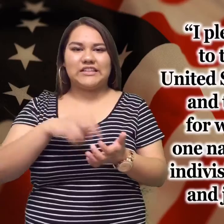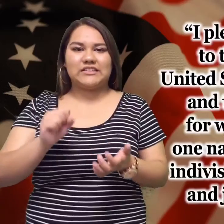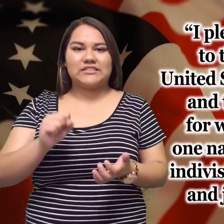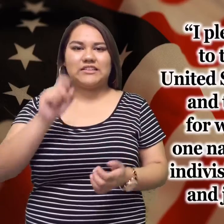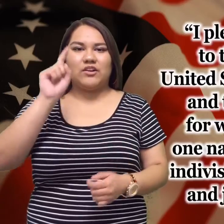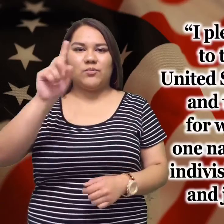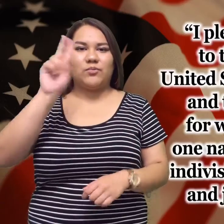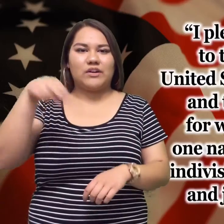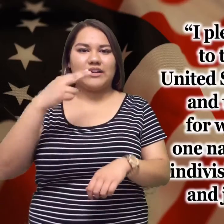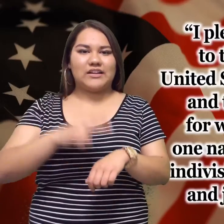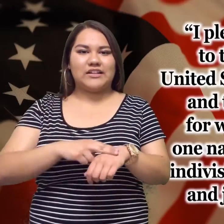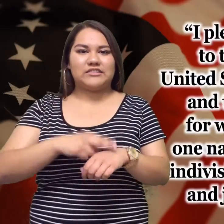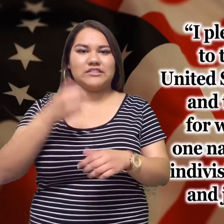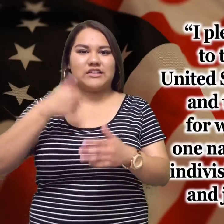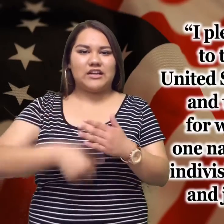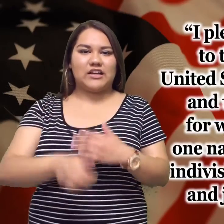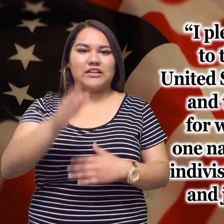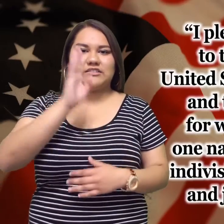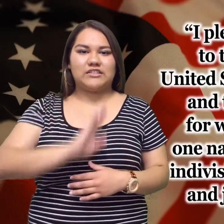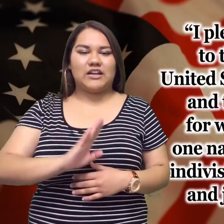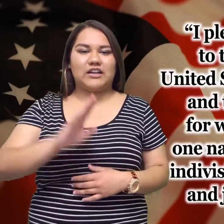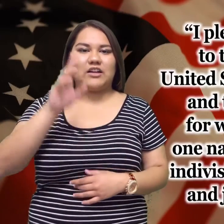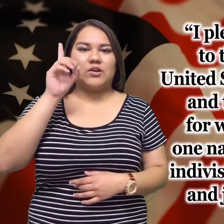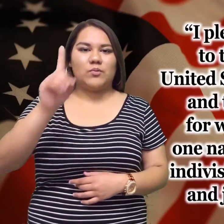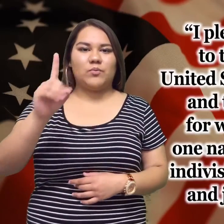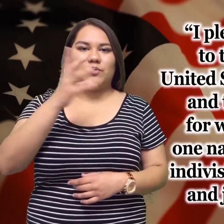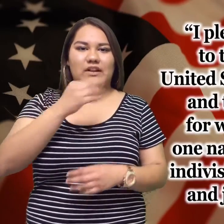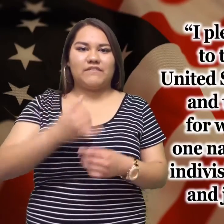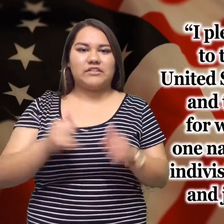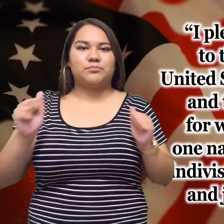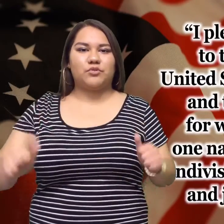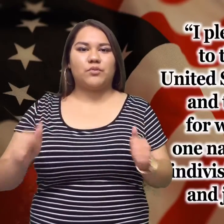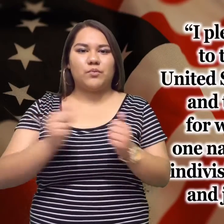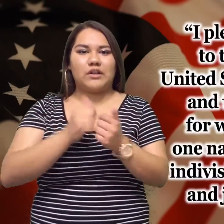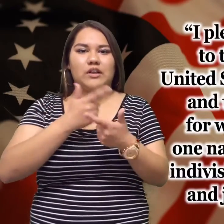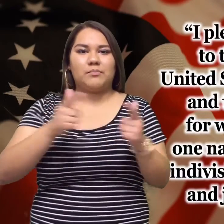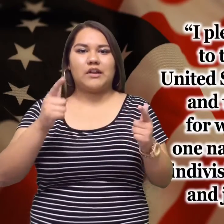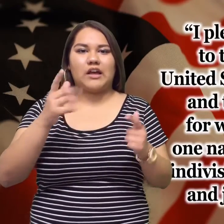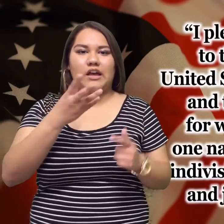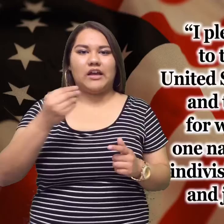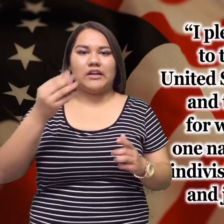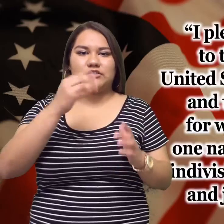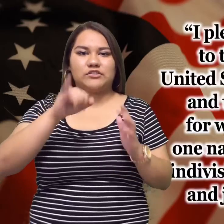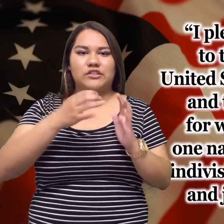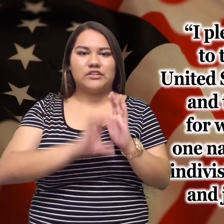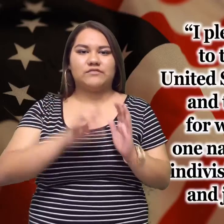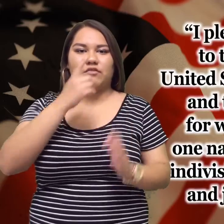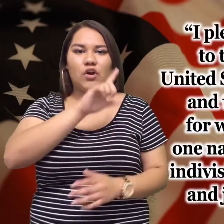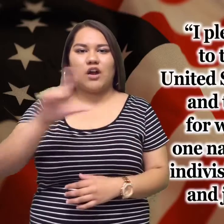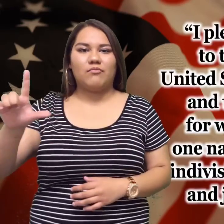stands, one nation, under God, indivisible, with liberty and justice for all.